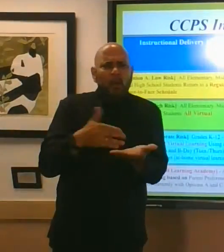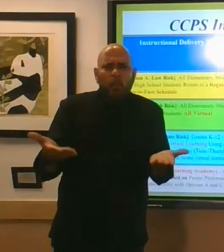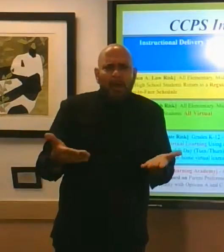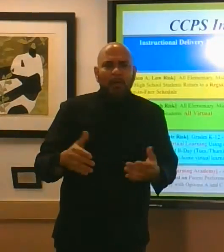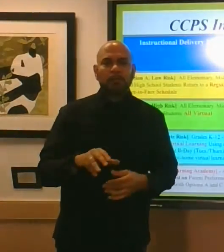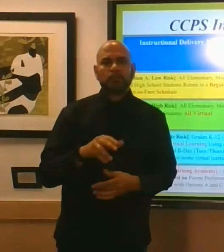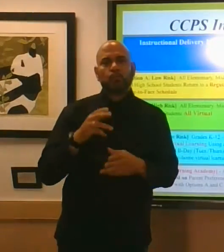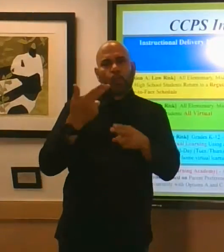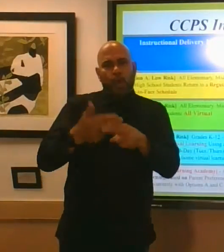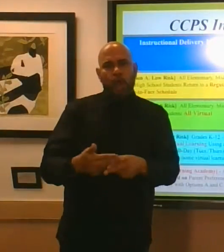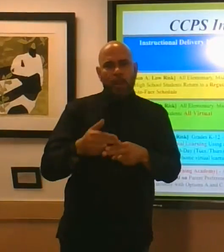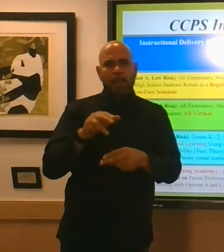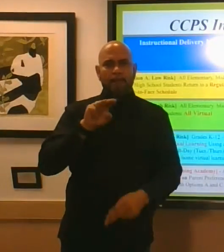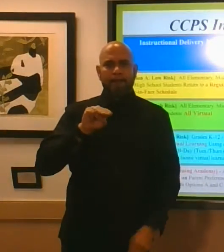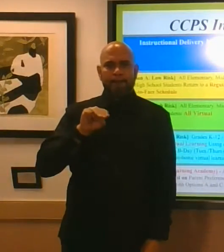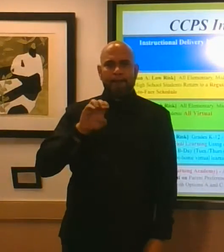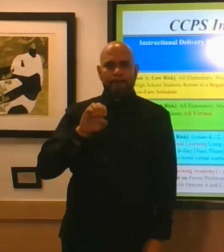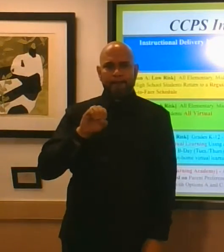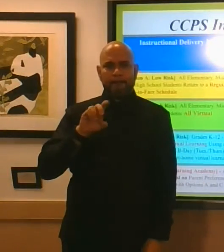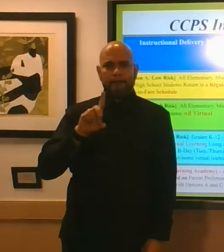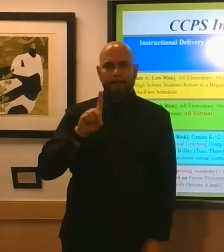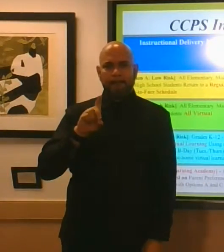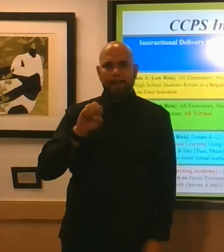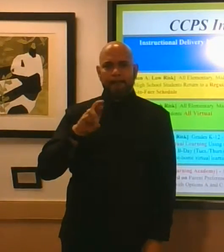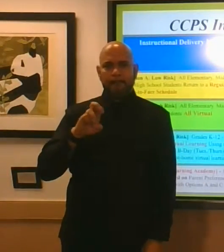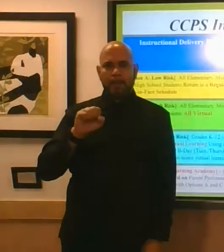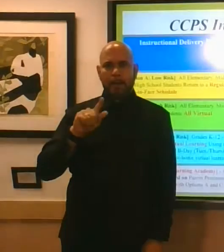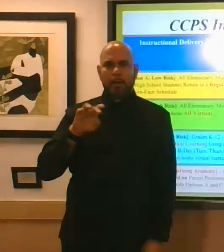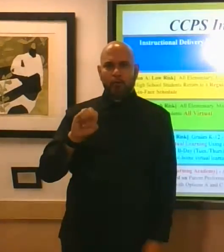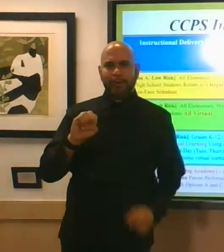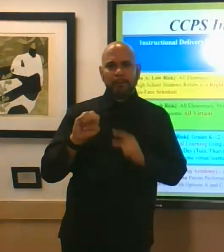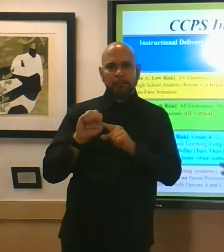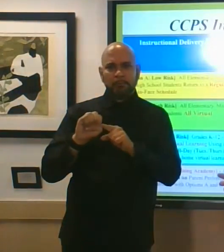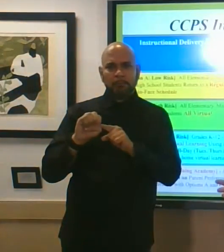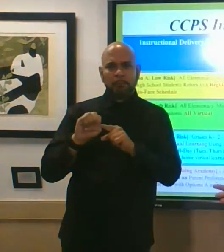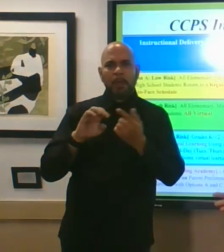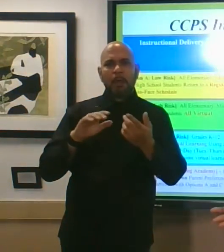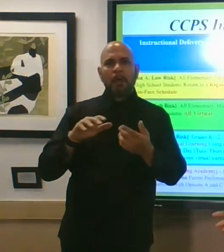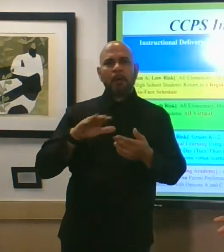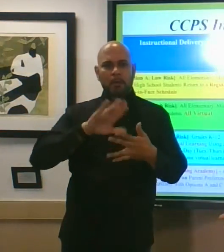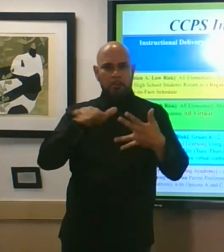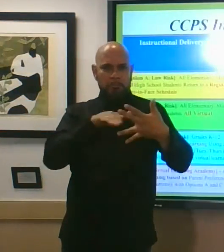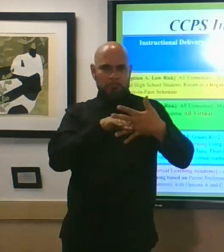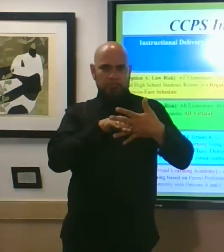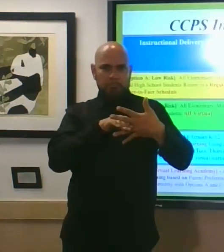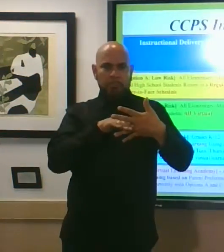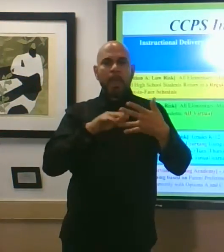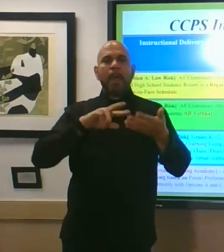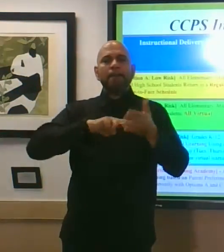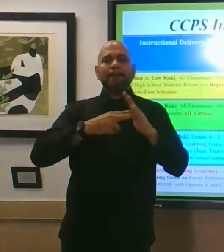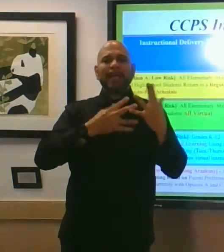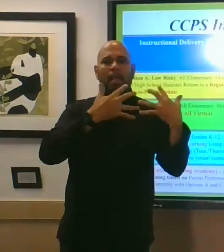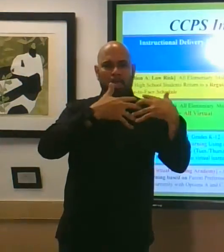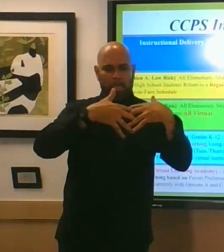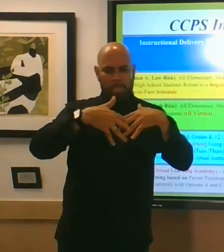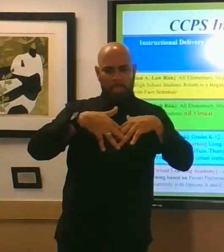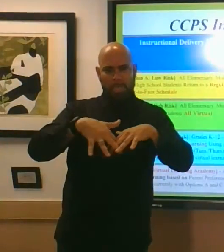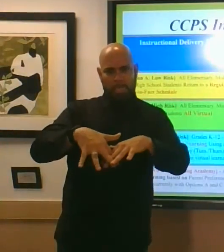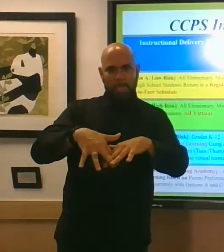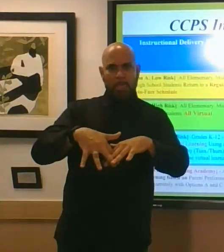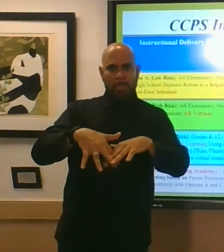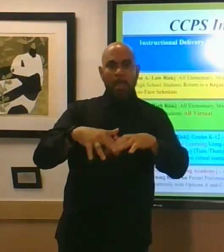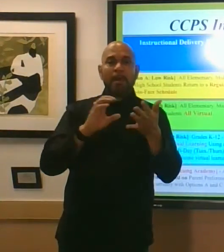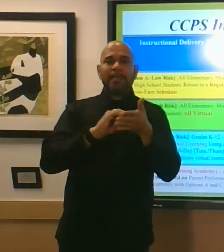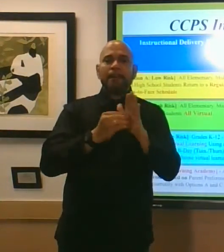in this situation we are going toward a blended option that means that